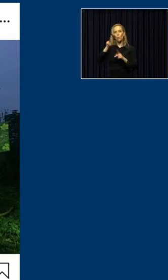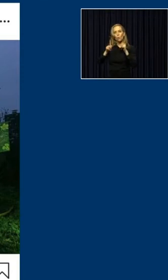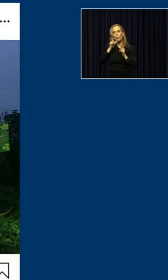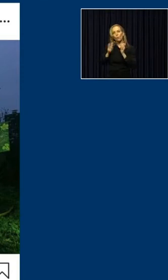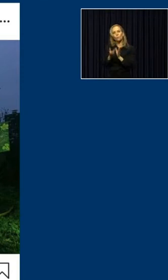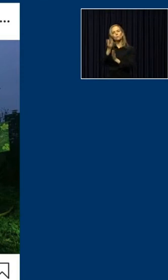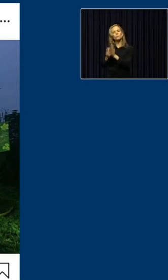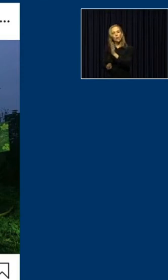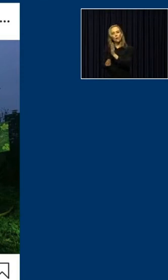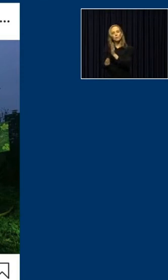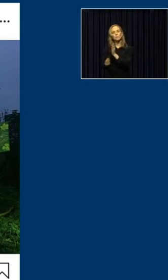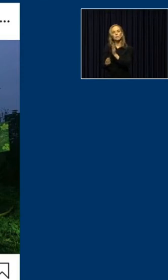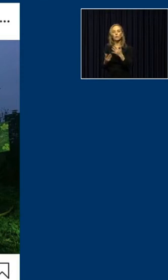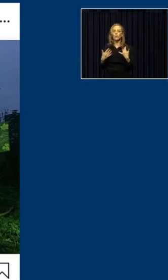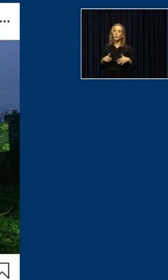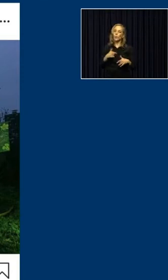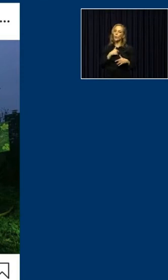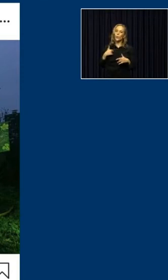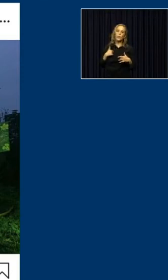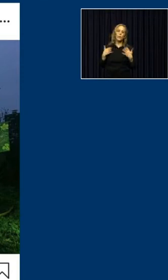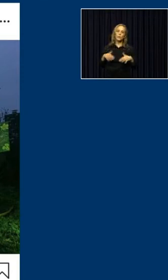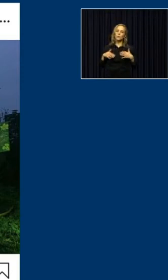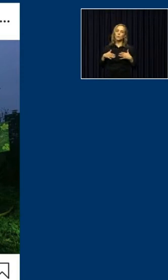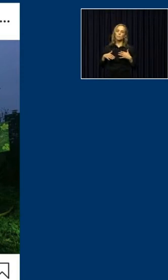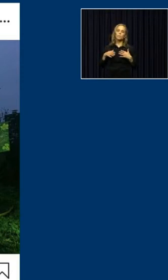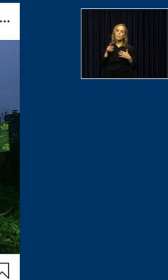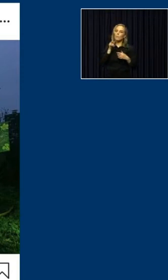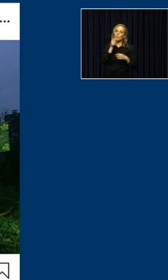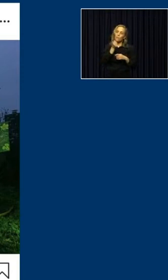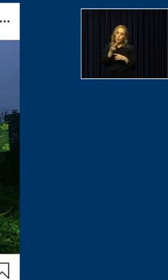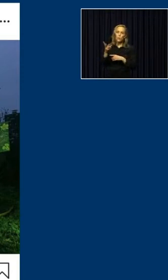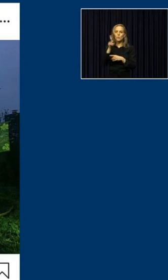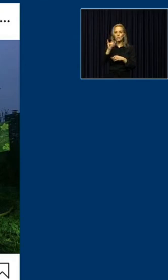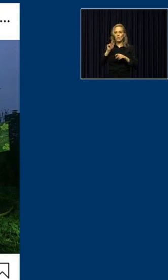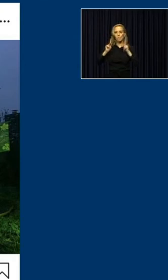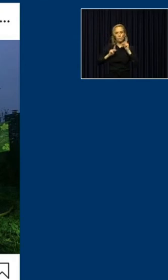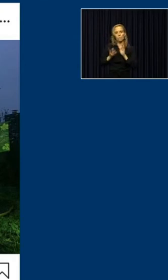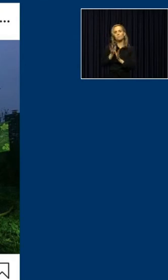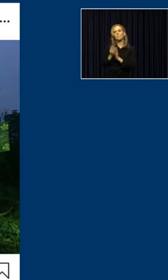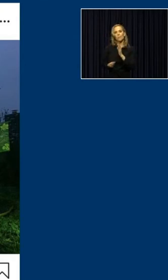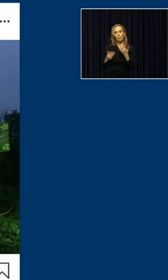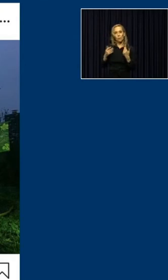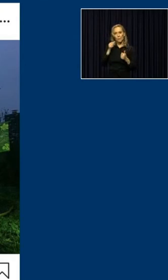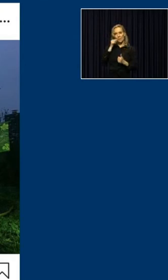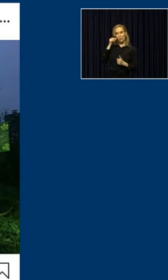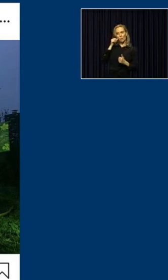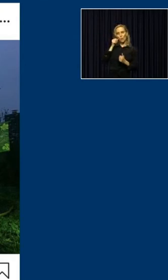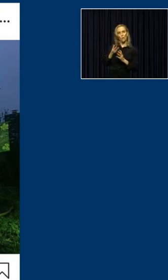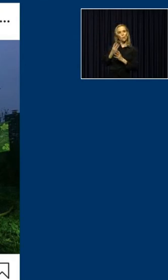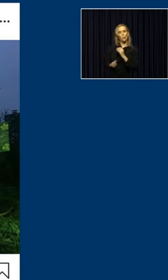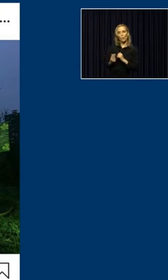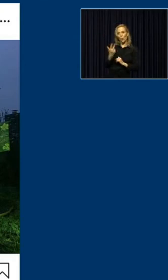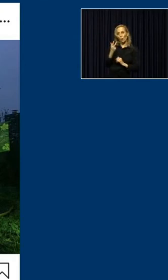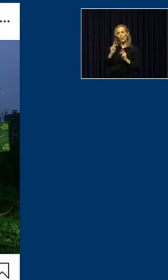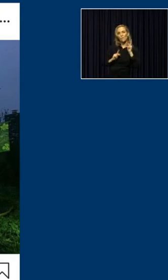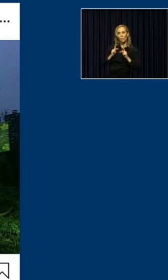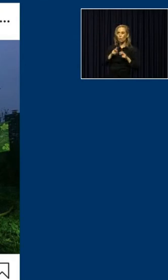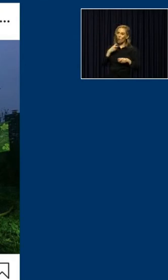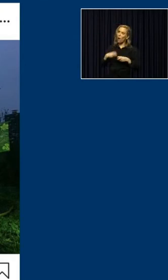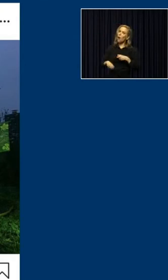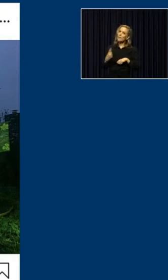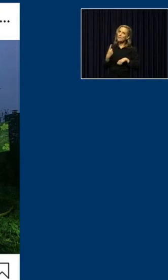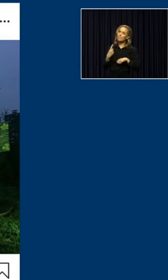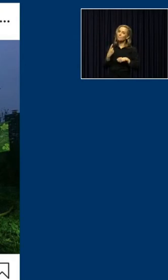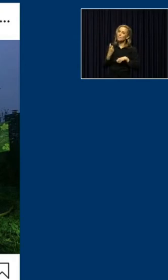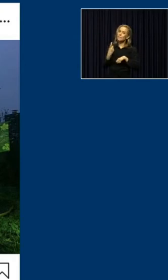lost numerous Kentucky's and yesterday. And yesterday we lost three. It was a hard day and we're gonna have